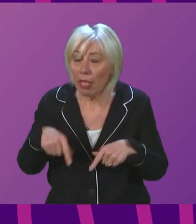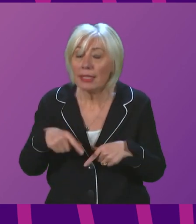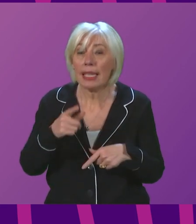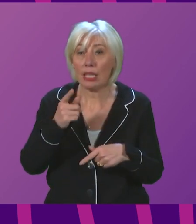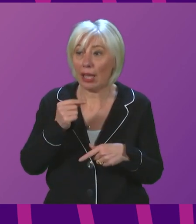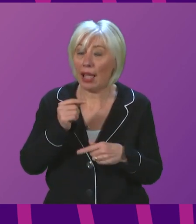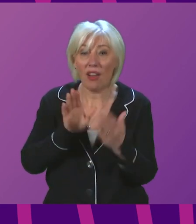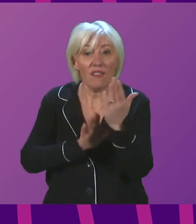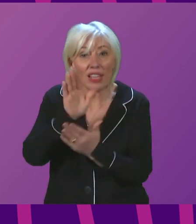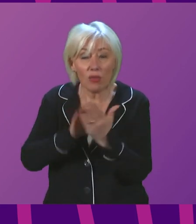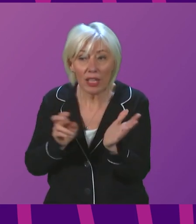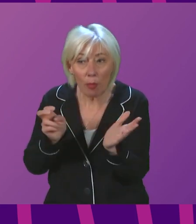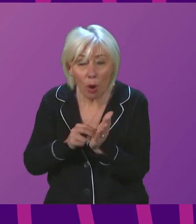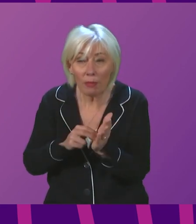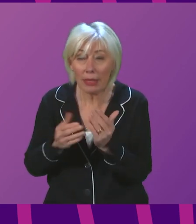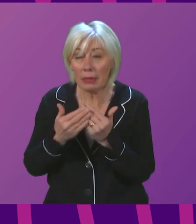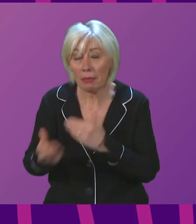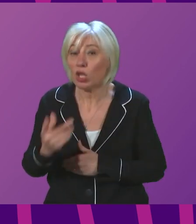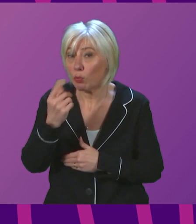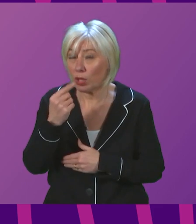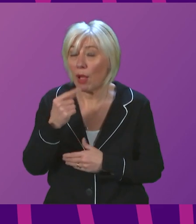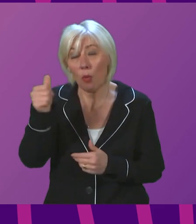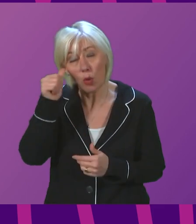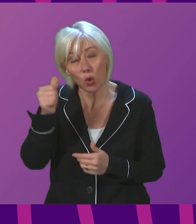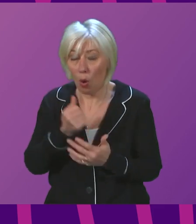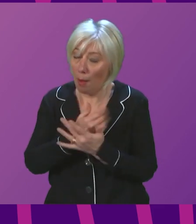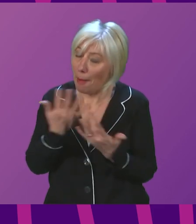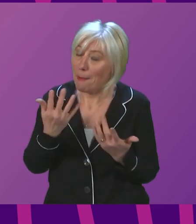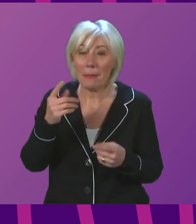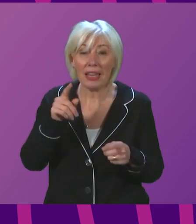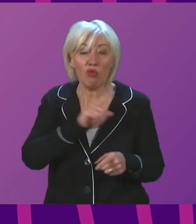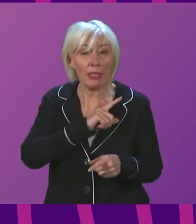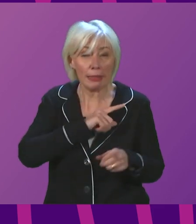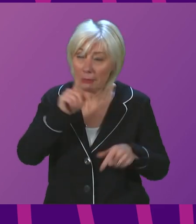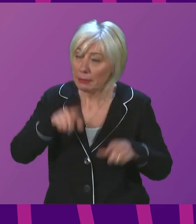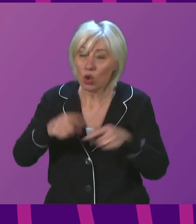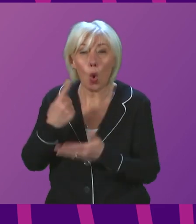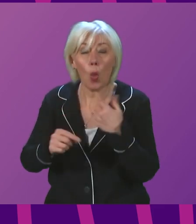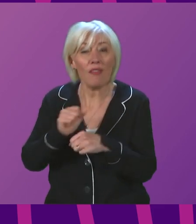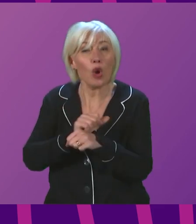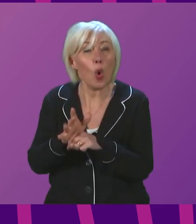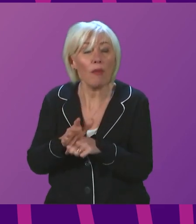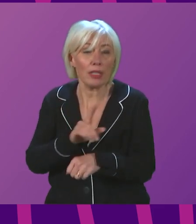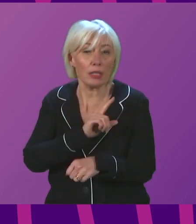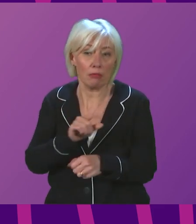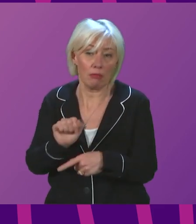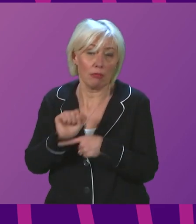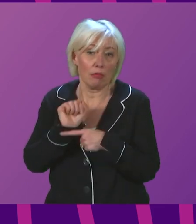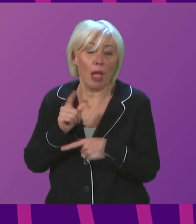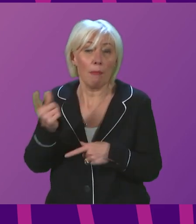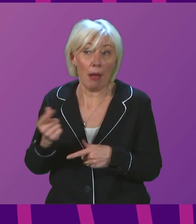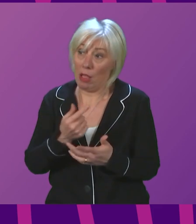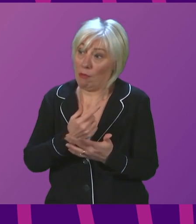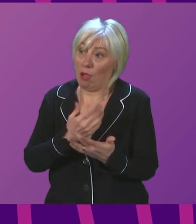appointments as much as possible. We also recognise that for many reasons, not just for Covid protection, but for many other reasons, patients will benefit